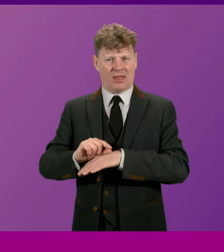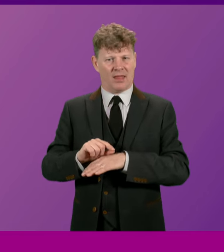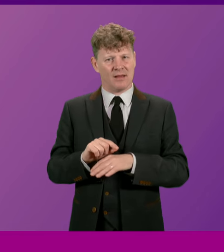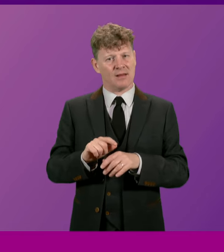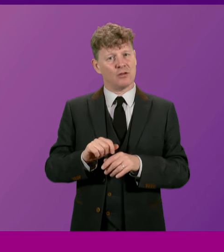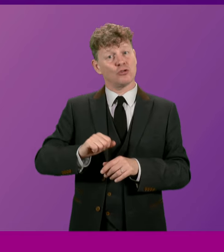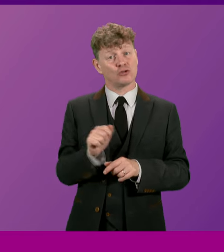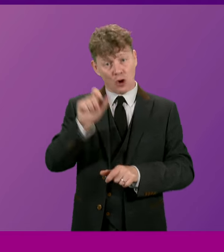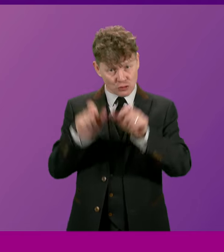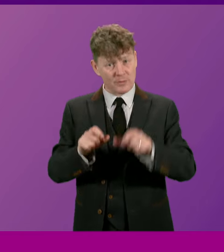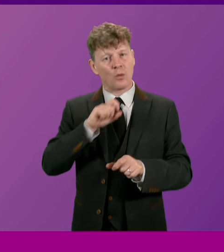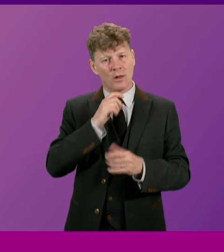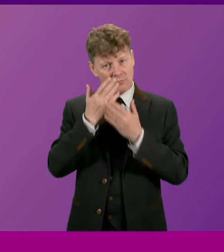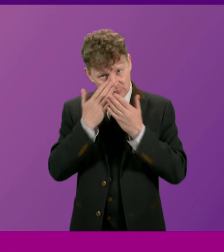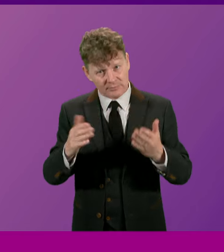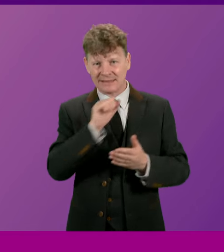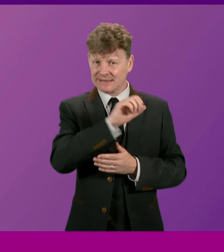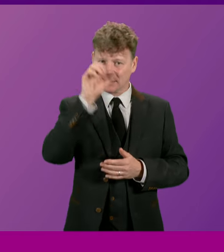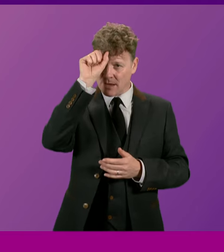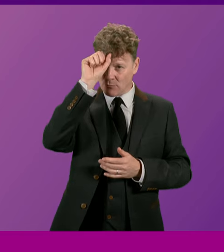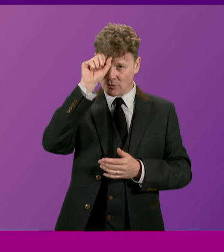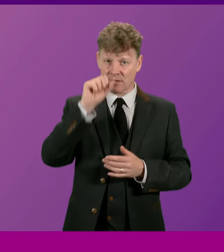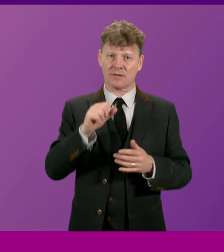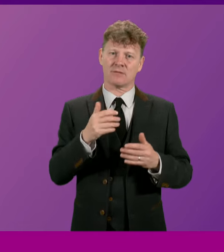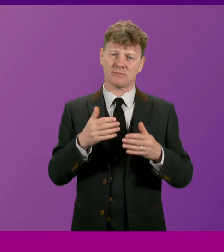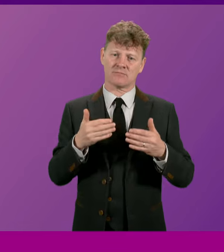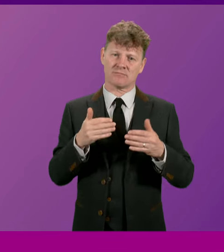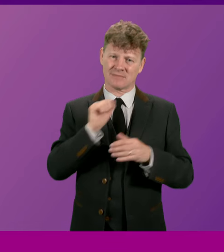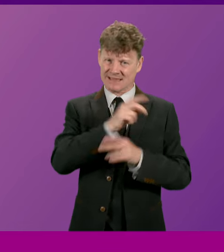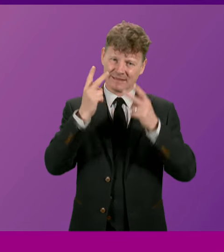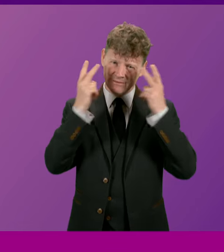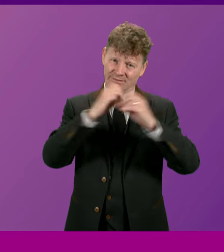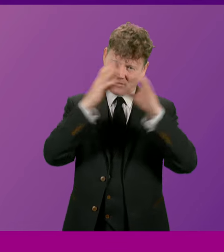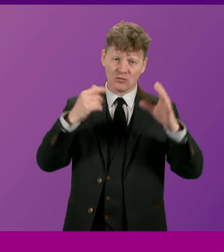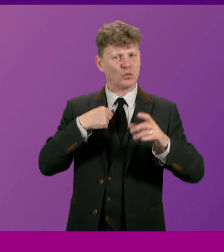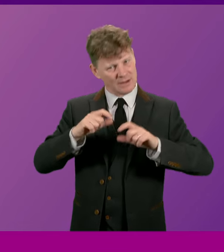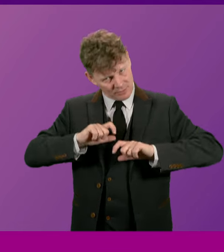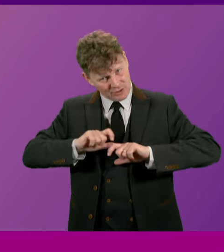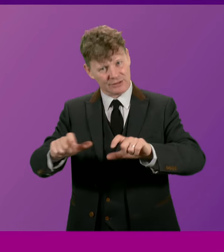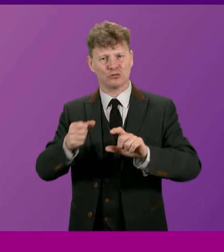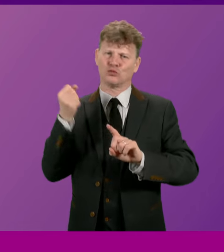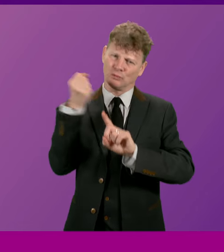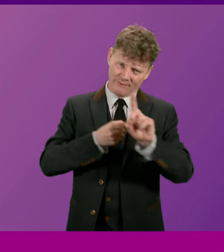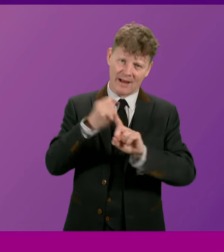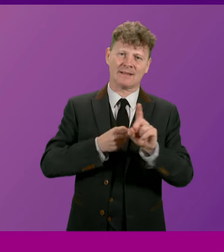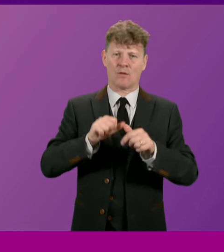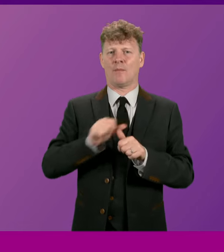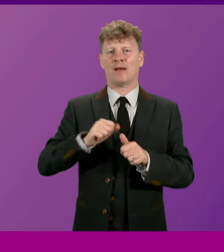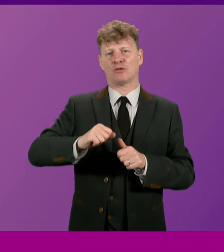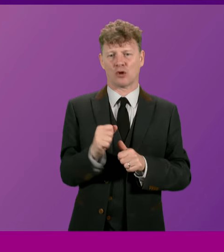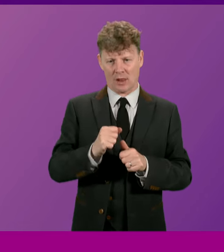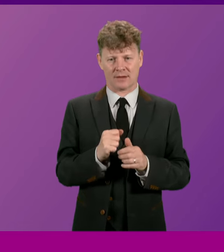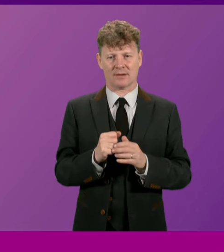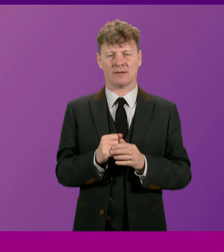will honour Alex Salmond's memory by carrying forward his vision as we continue to fight for a better Scotland